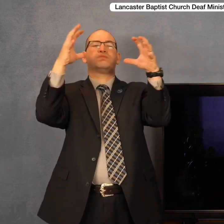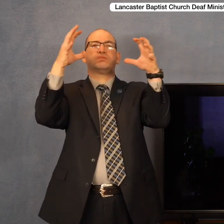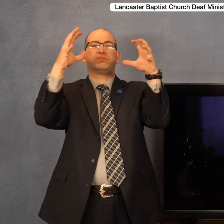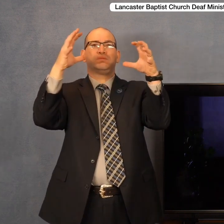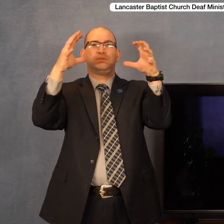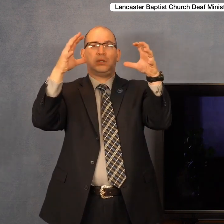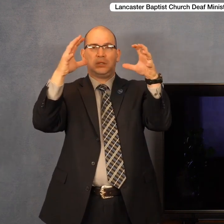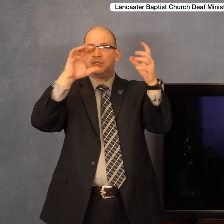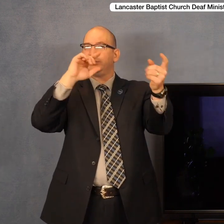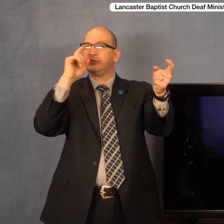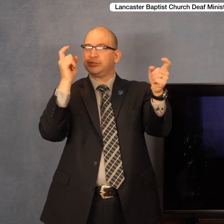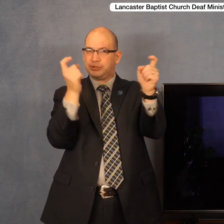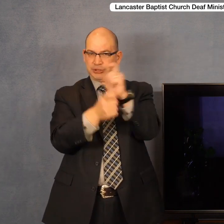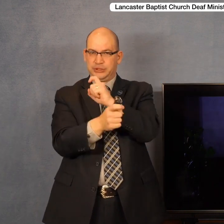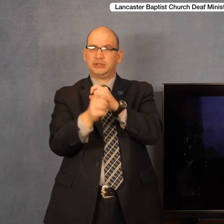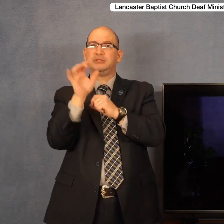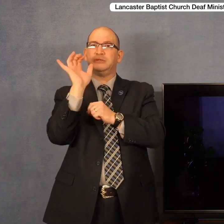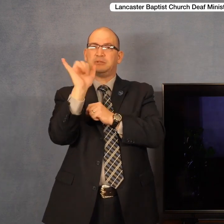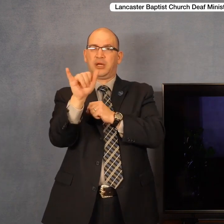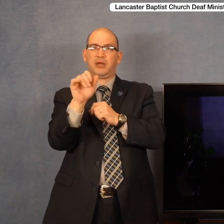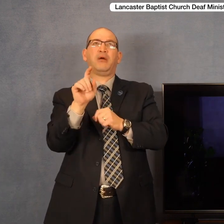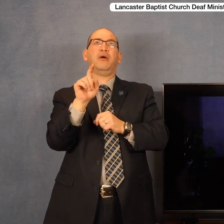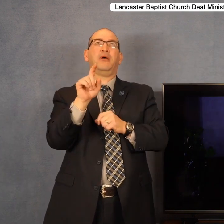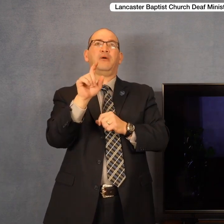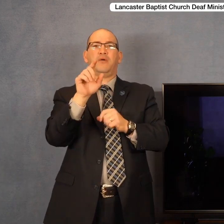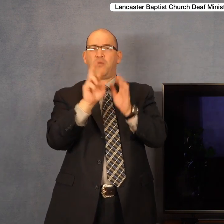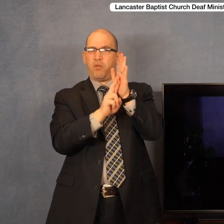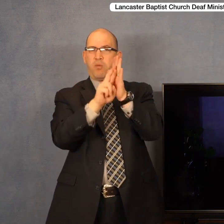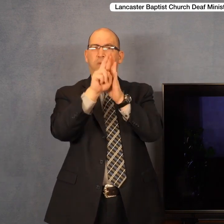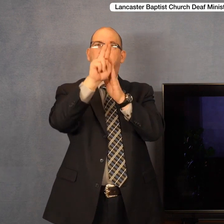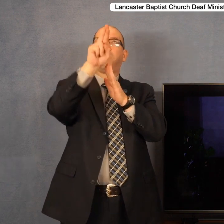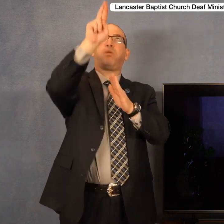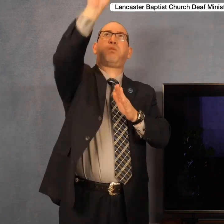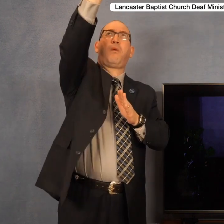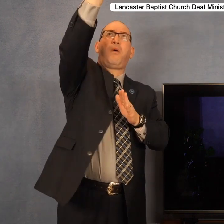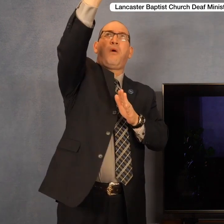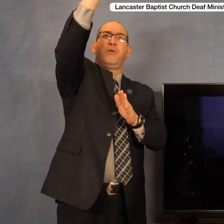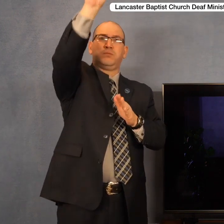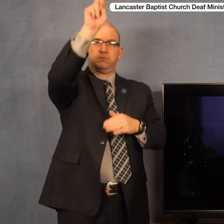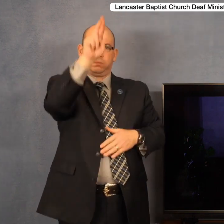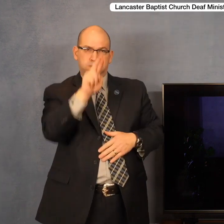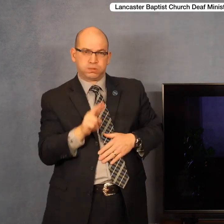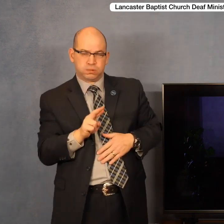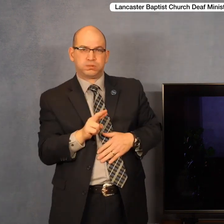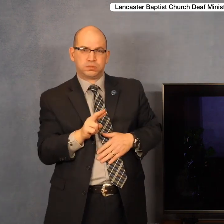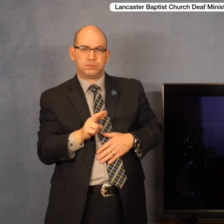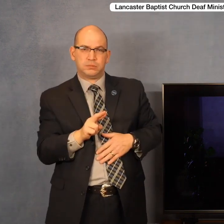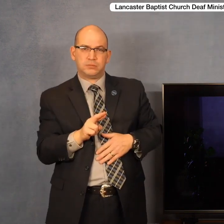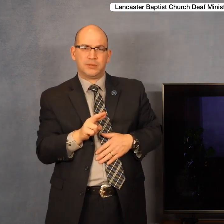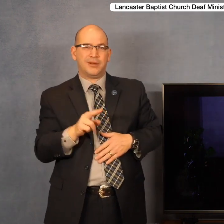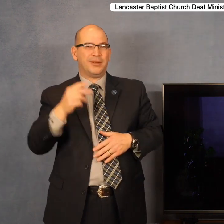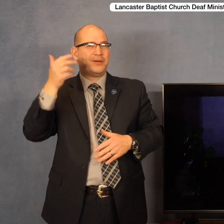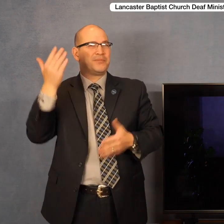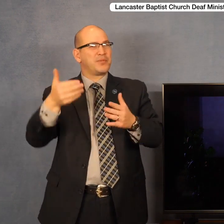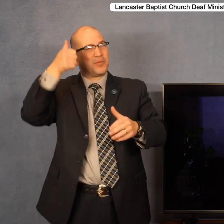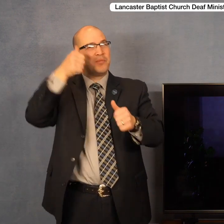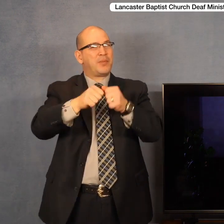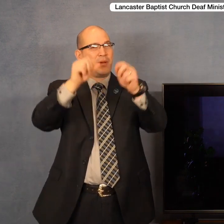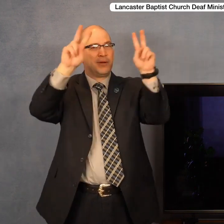Astronaut Jack Swigert stated those famous words, Houston, we have a problem here.